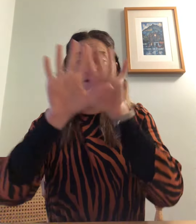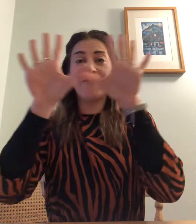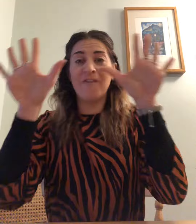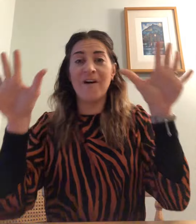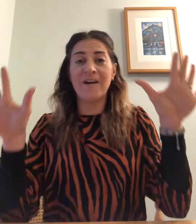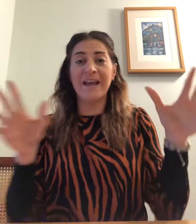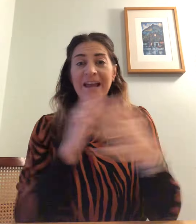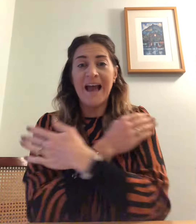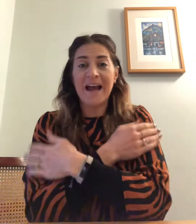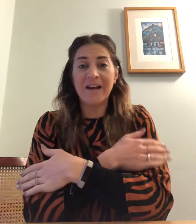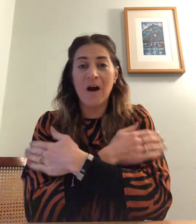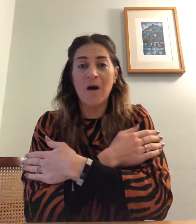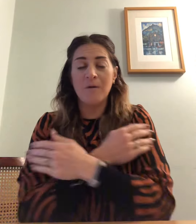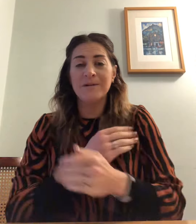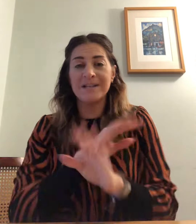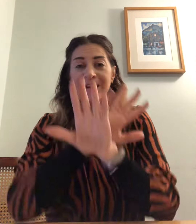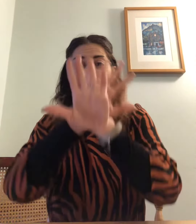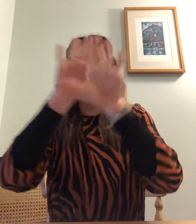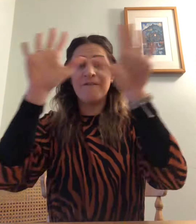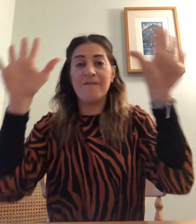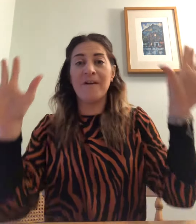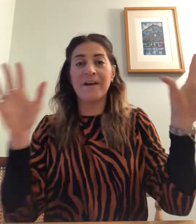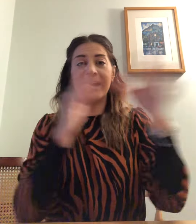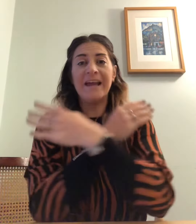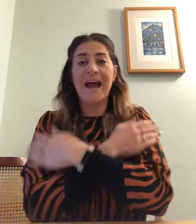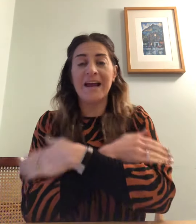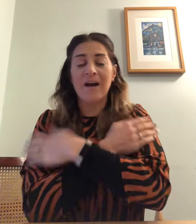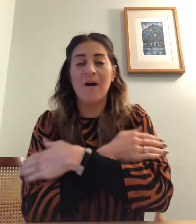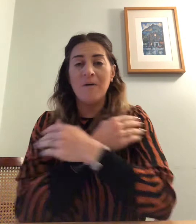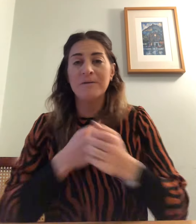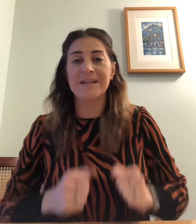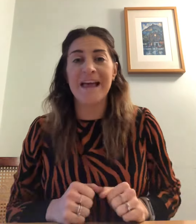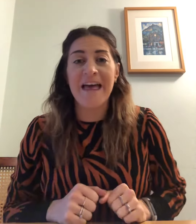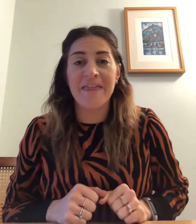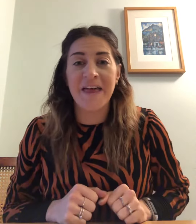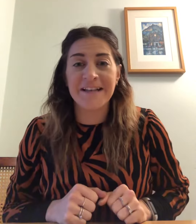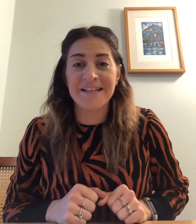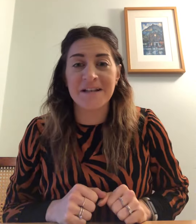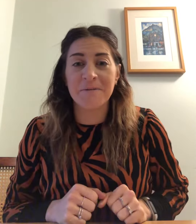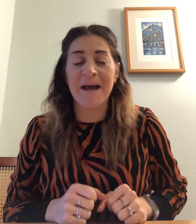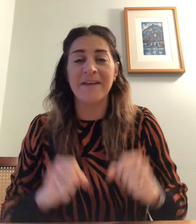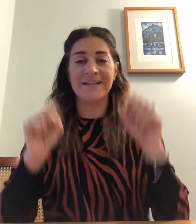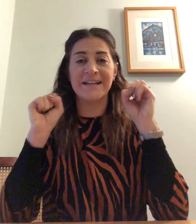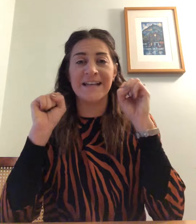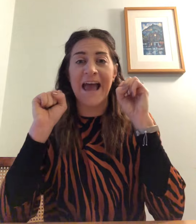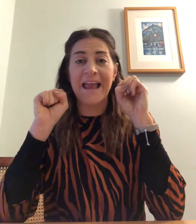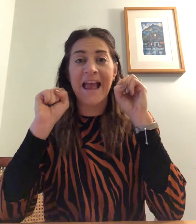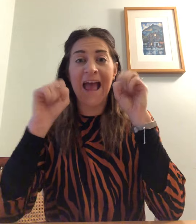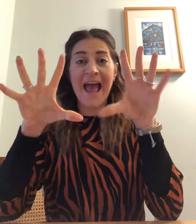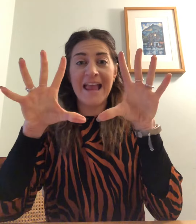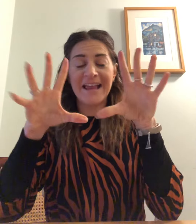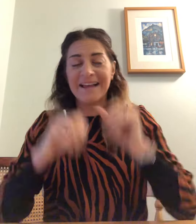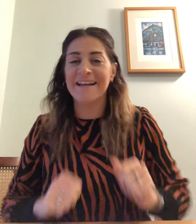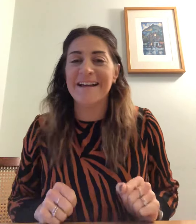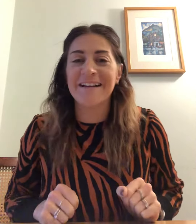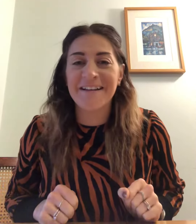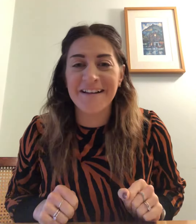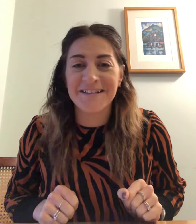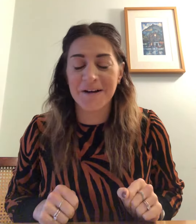foggy and cold, foggy and cold. That is the weather today. Hey, good job